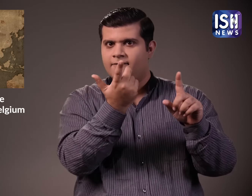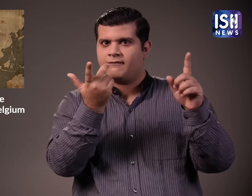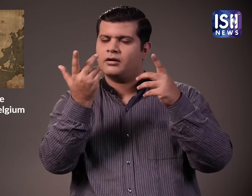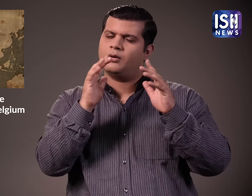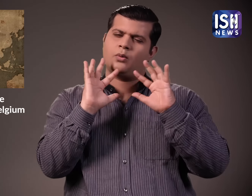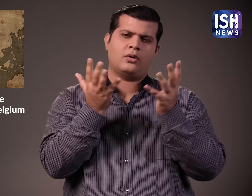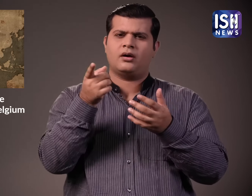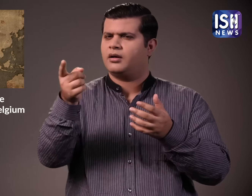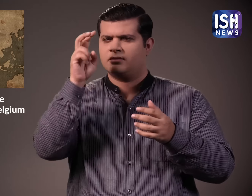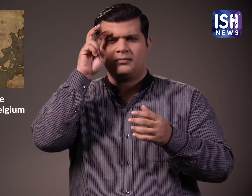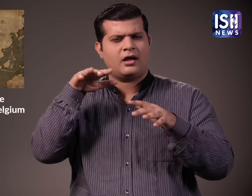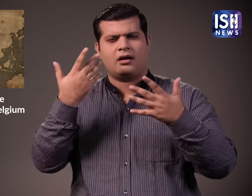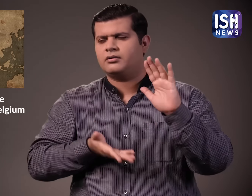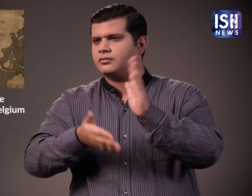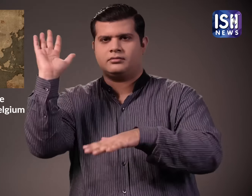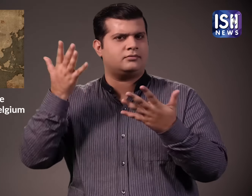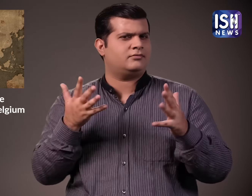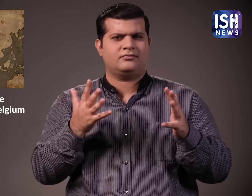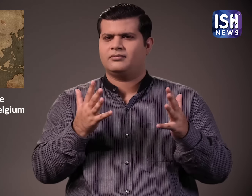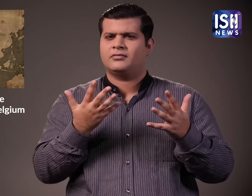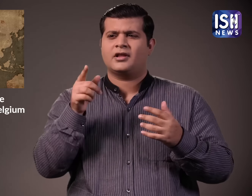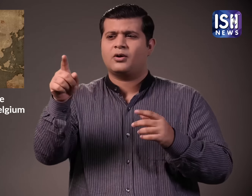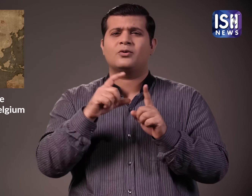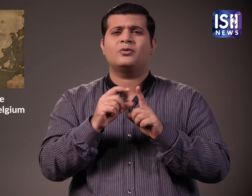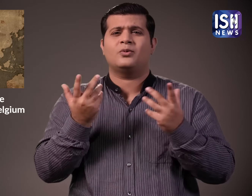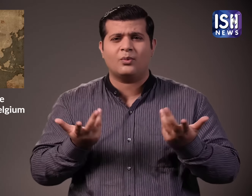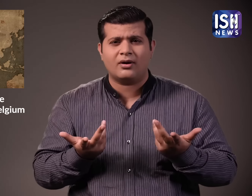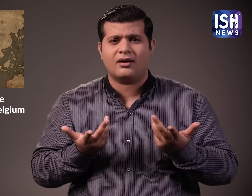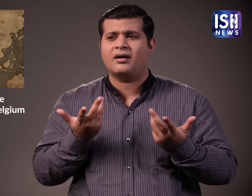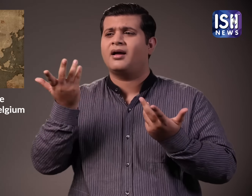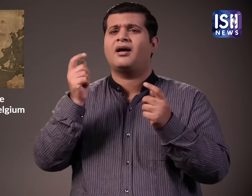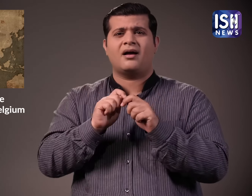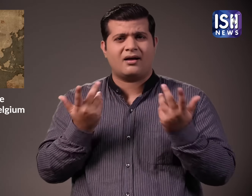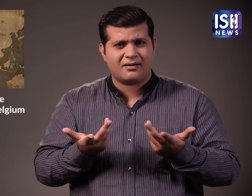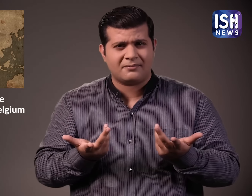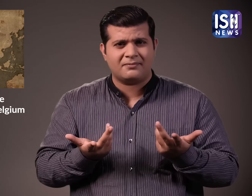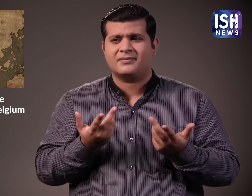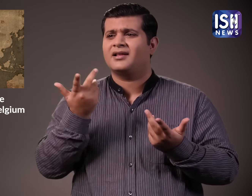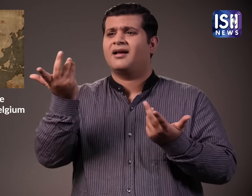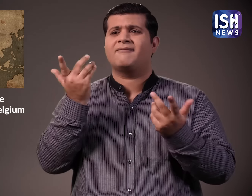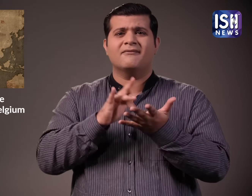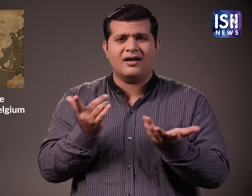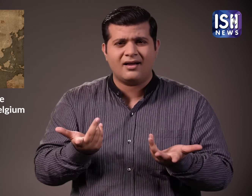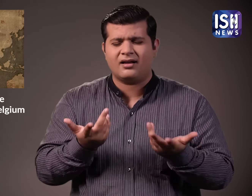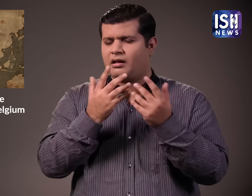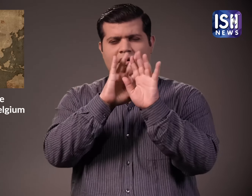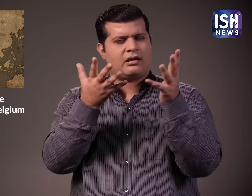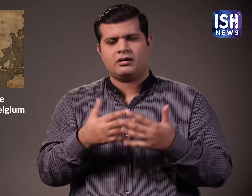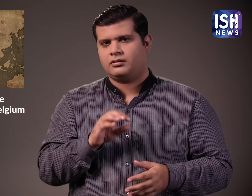they can track him and the police officials will be informed. This way, he cannot escape. No matter what work he is doing,